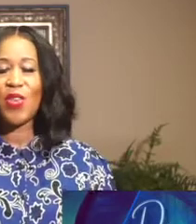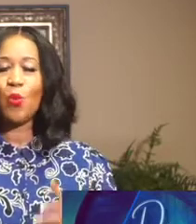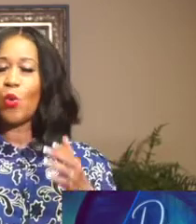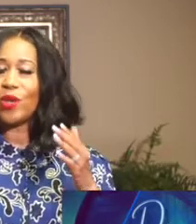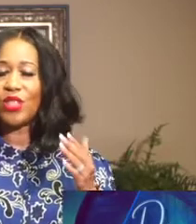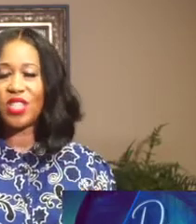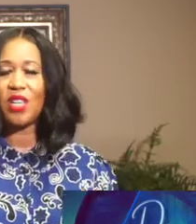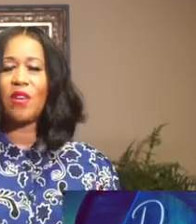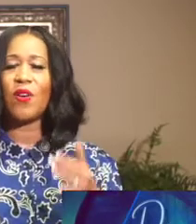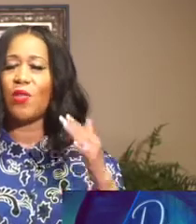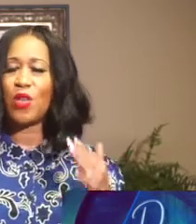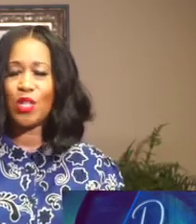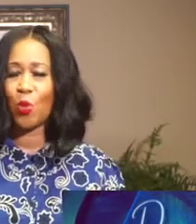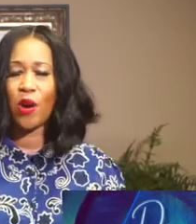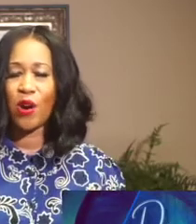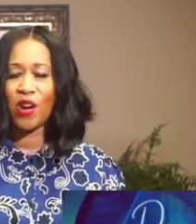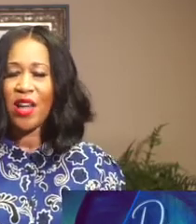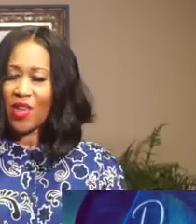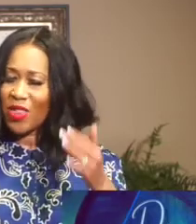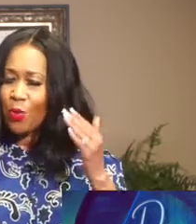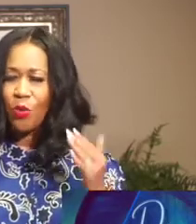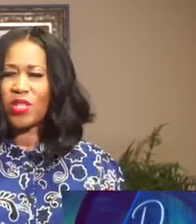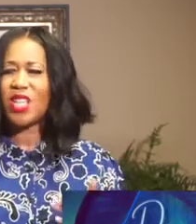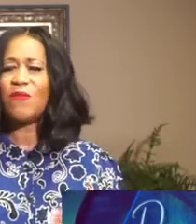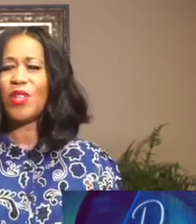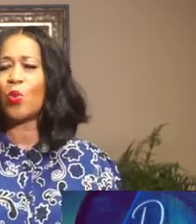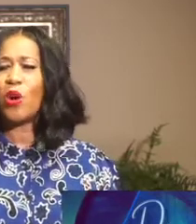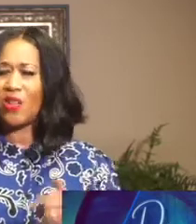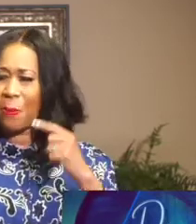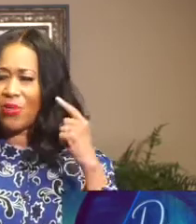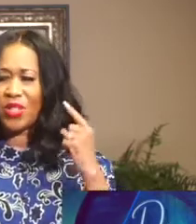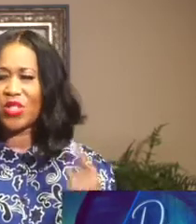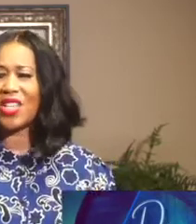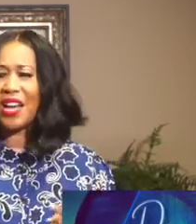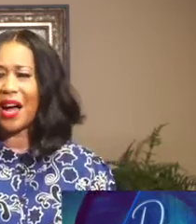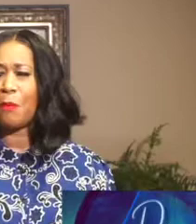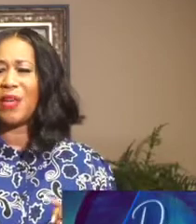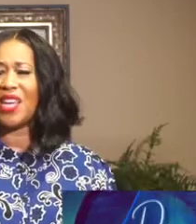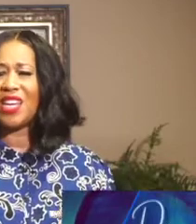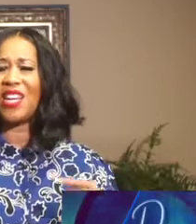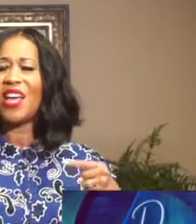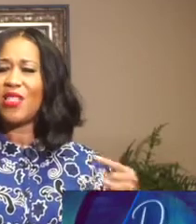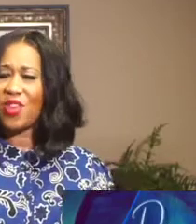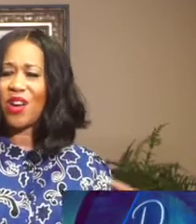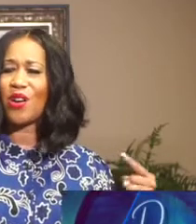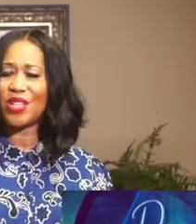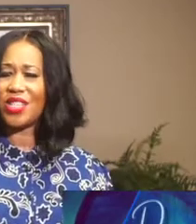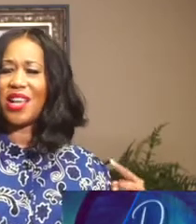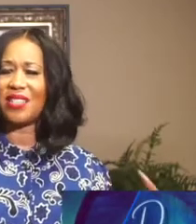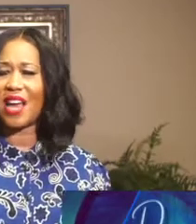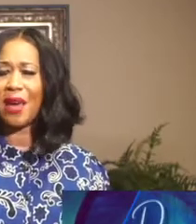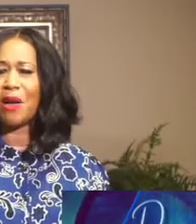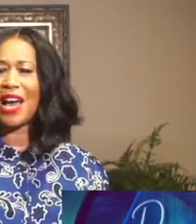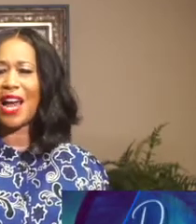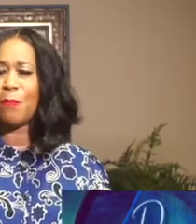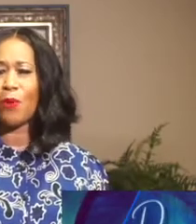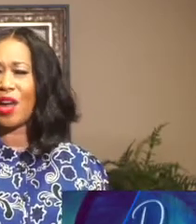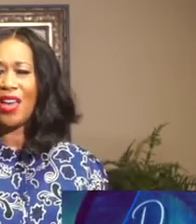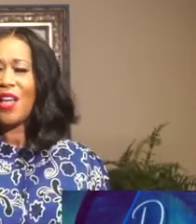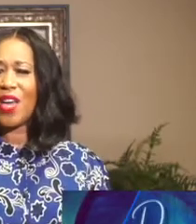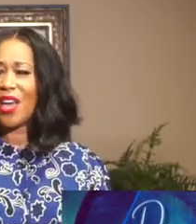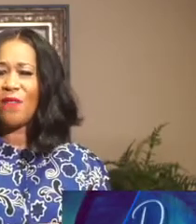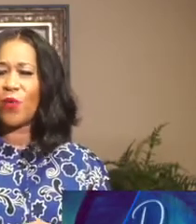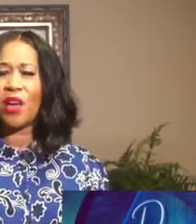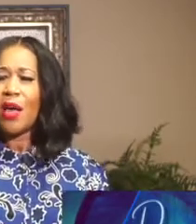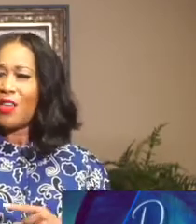that they will receive this word, that they will receive this word about the set up in their set time. God, I